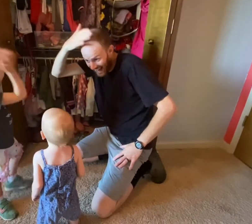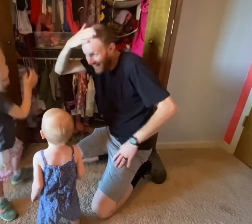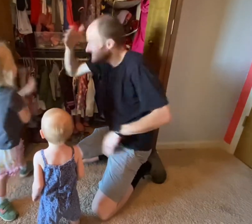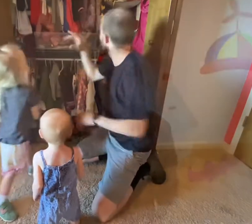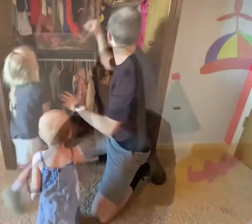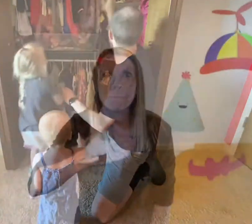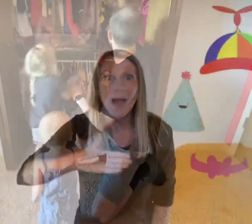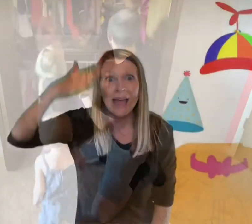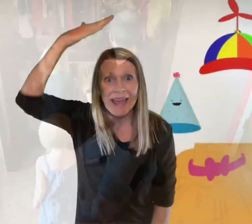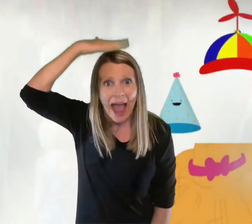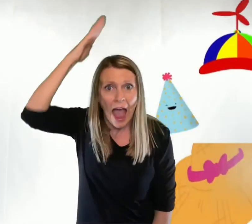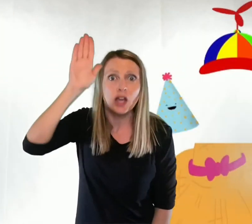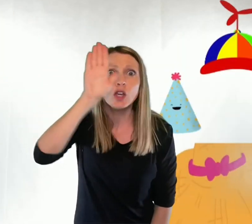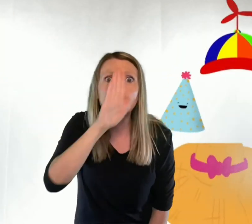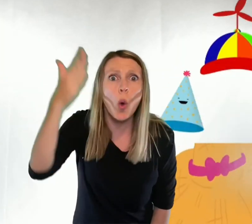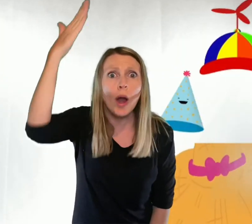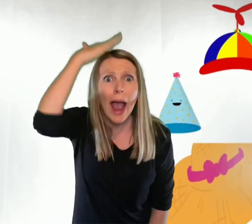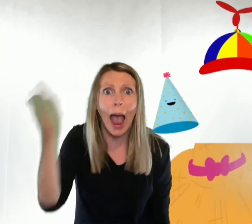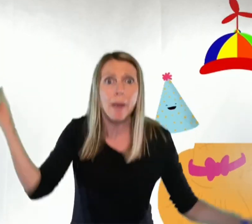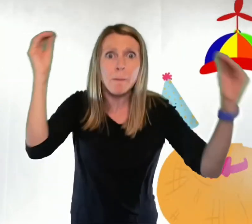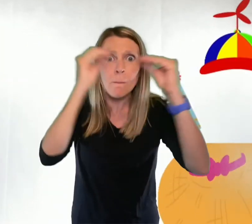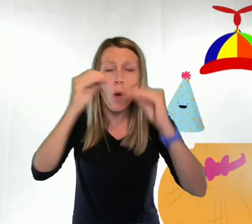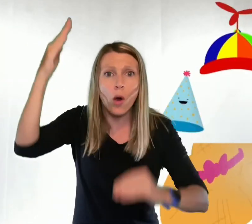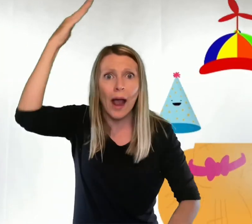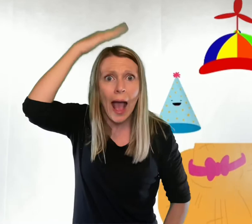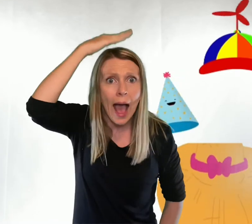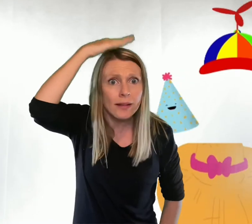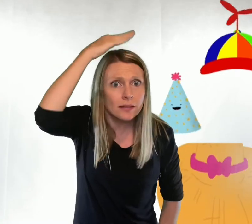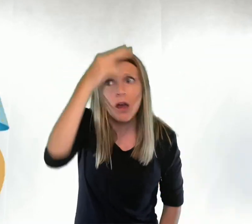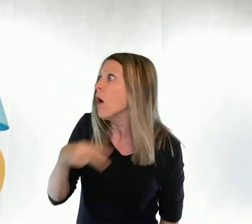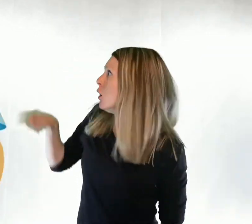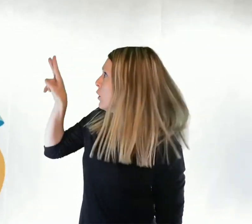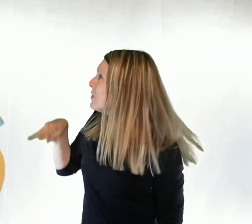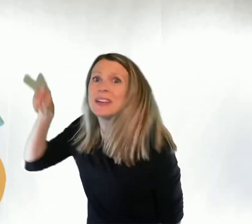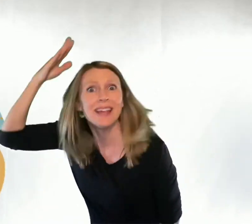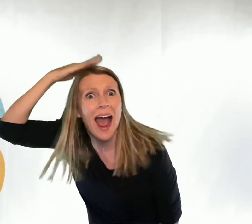My hat, your hat, more hats. Look at these hats.